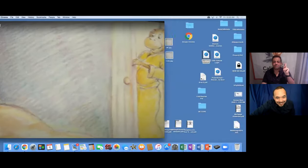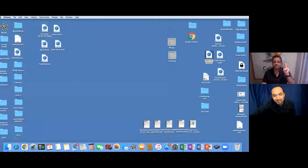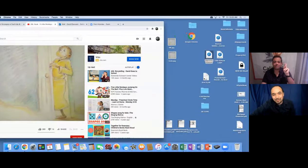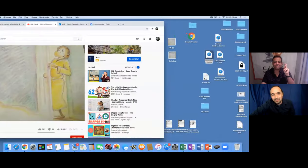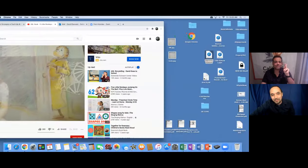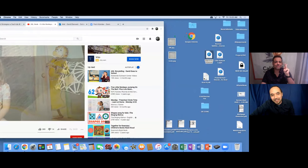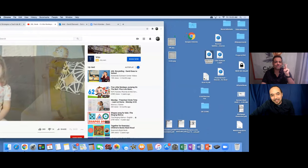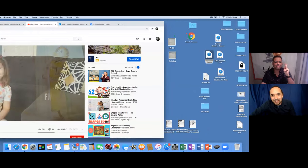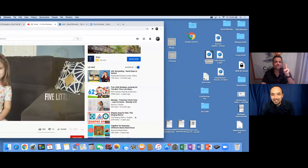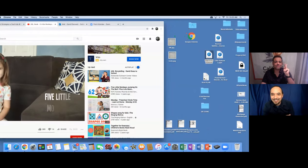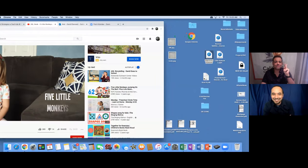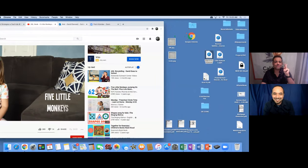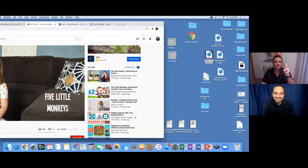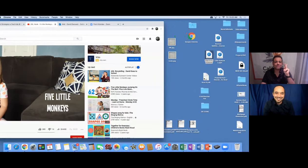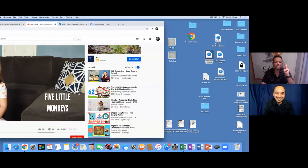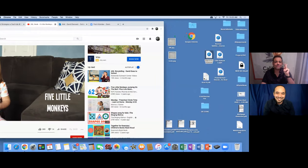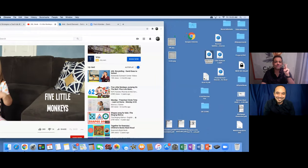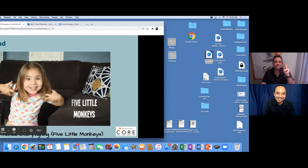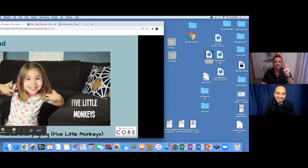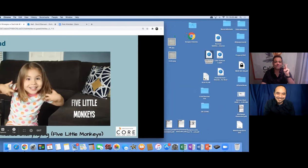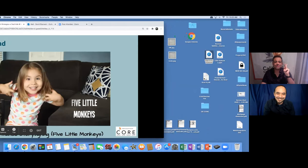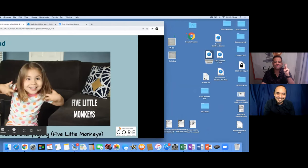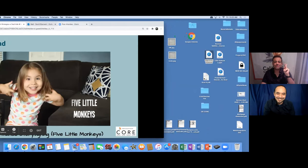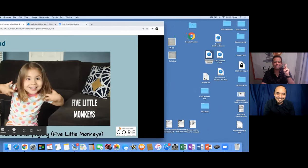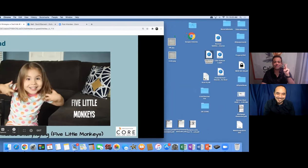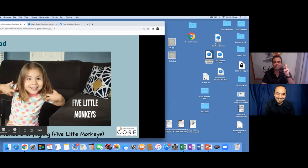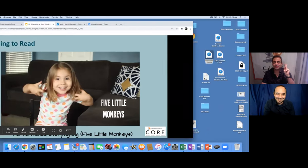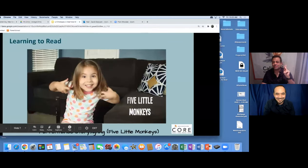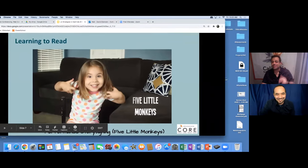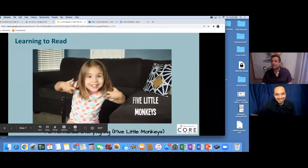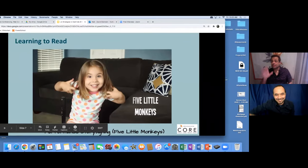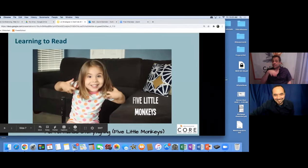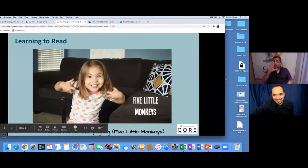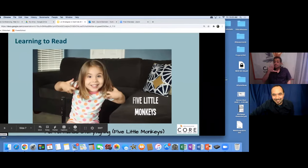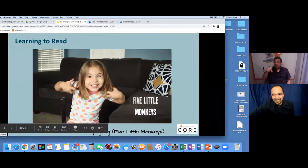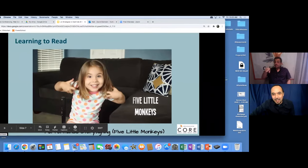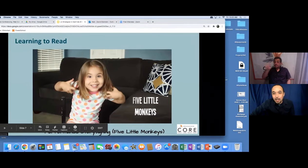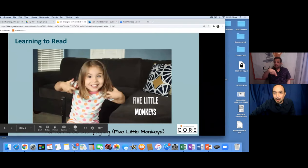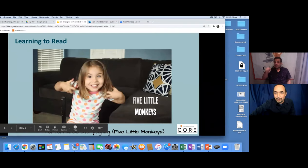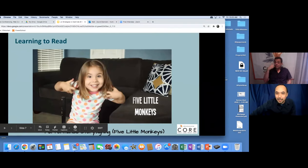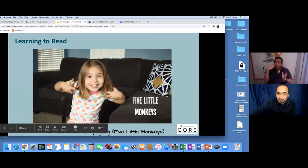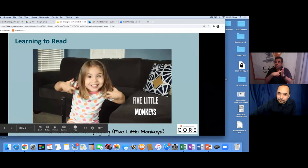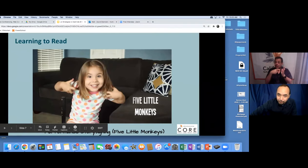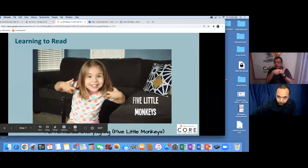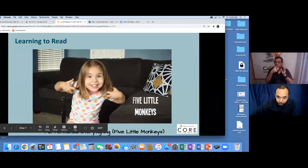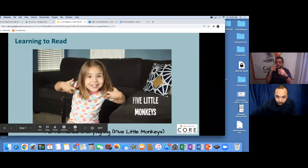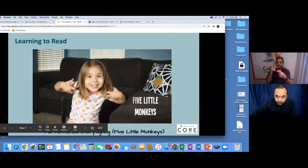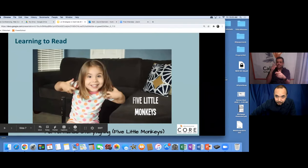okay.